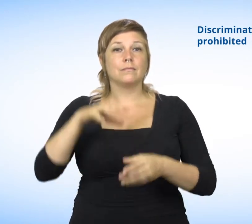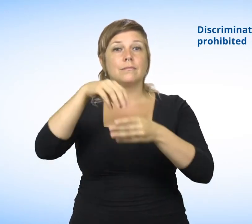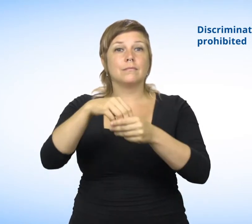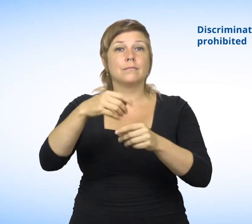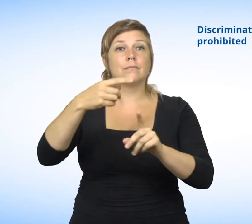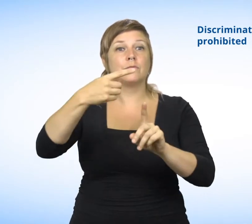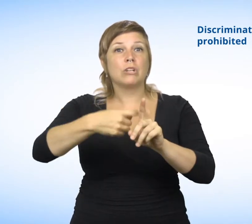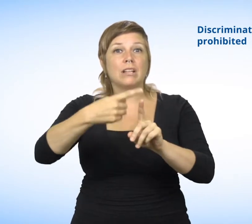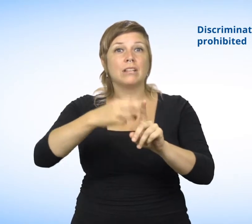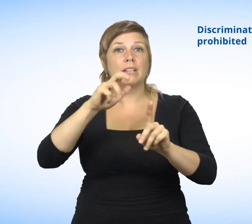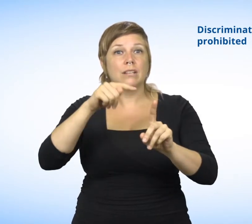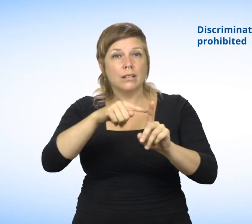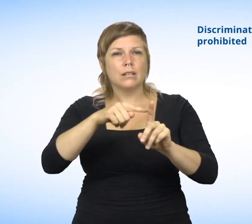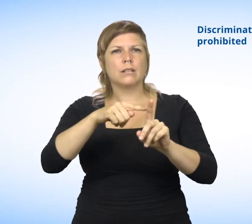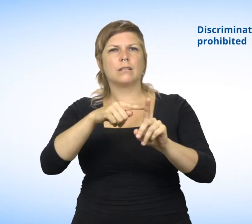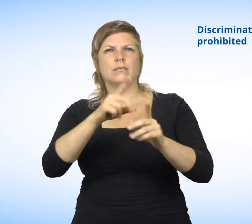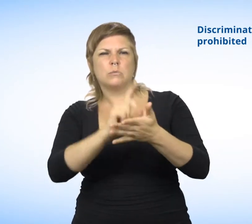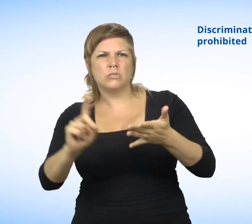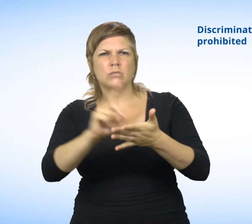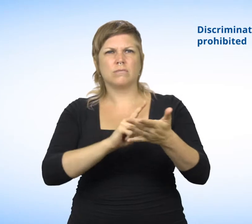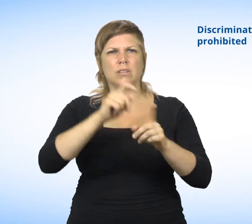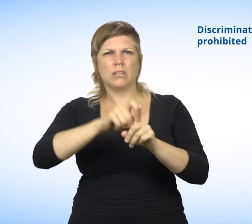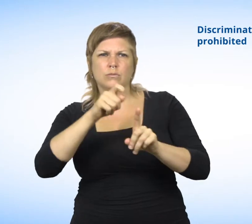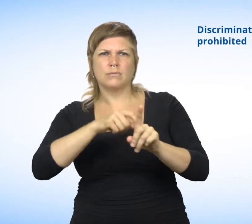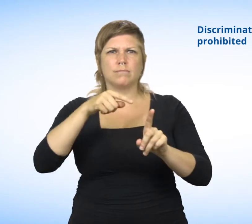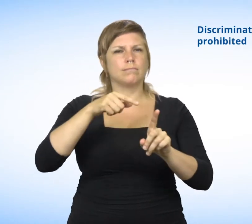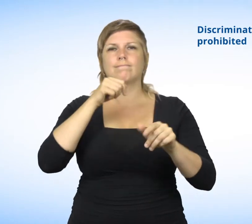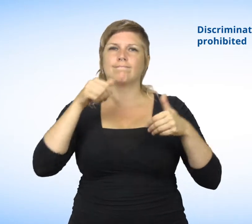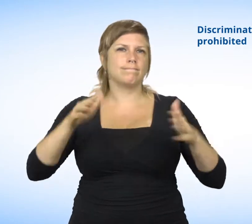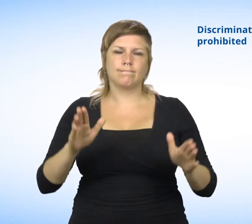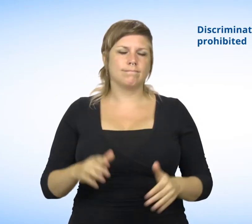Therefore, discrimination and harassment are prohibited with respect to housing.